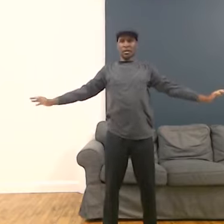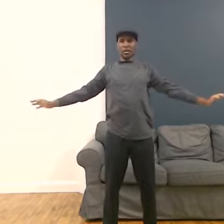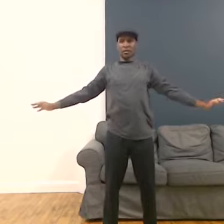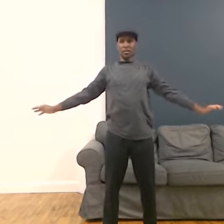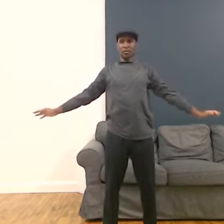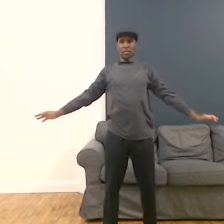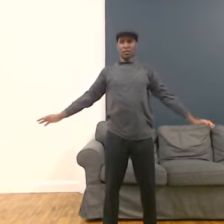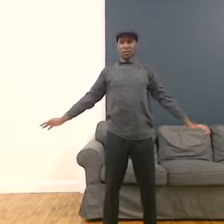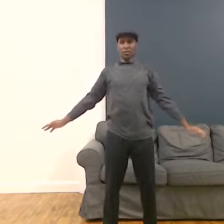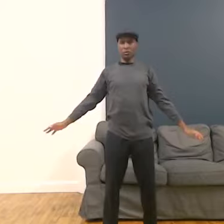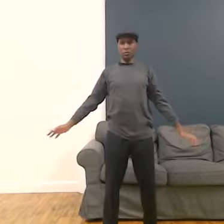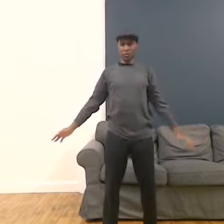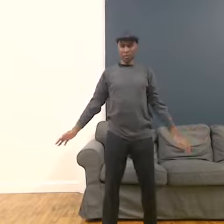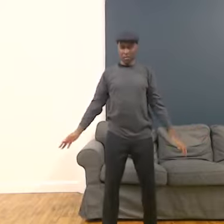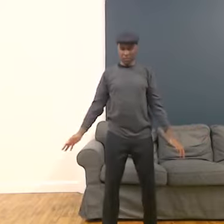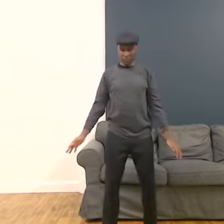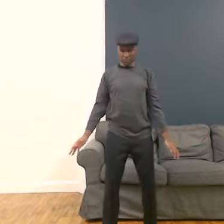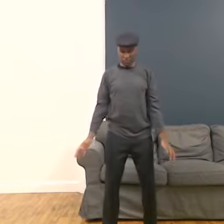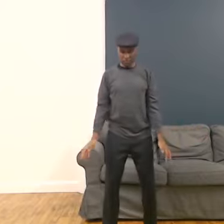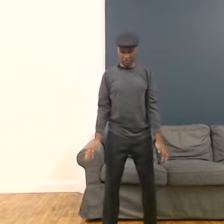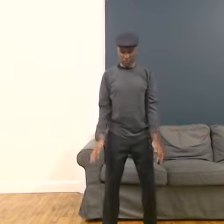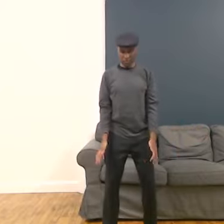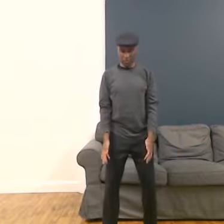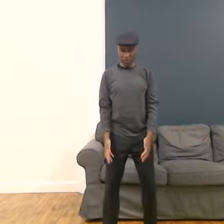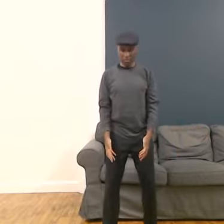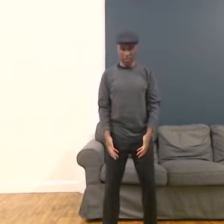We're do that two more times. Inhale.